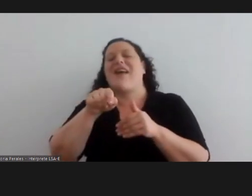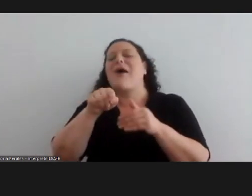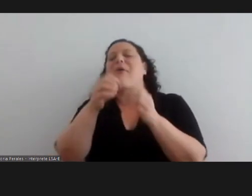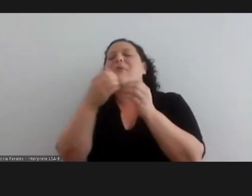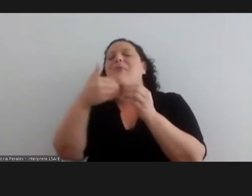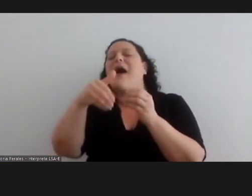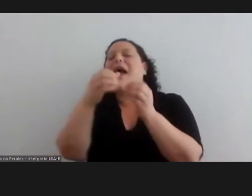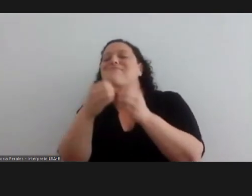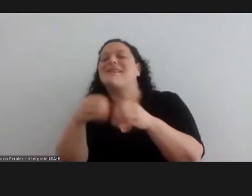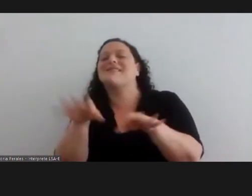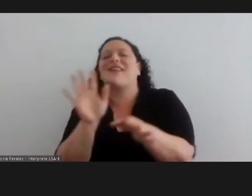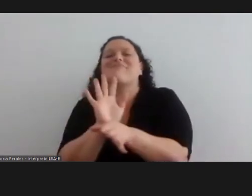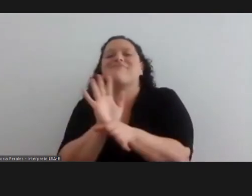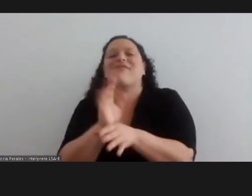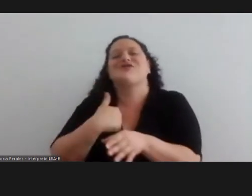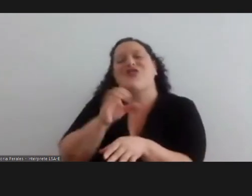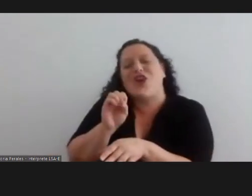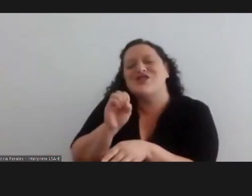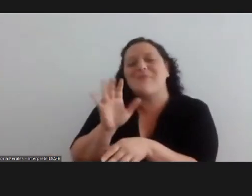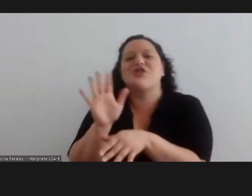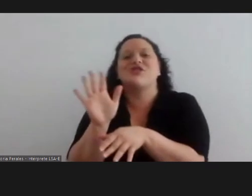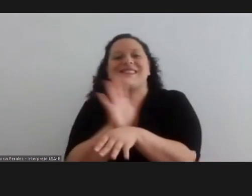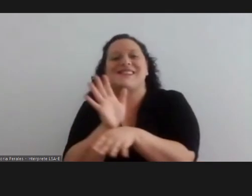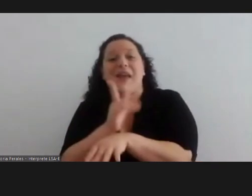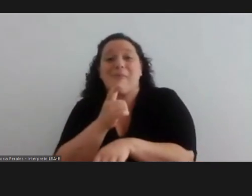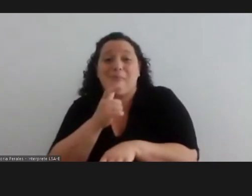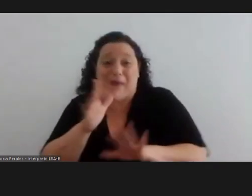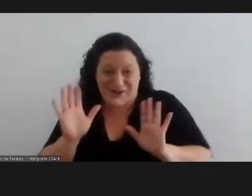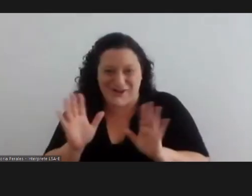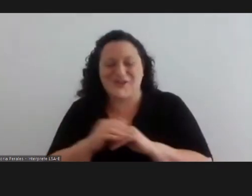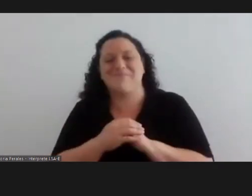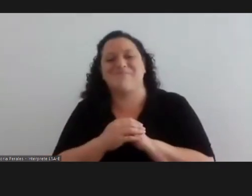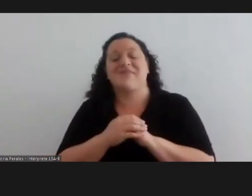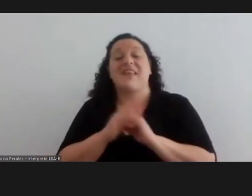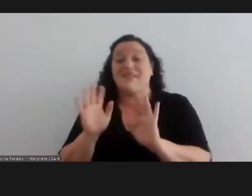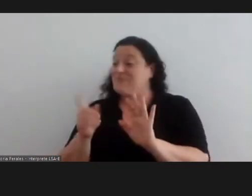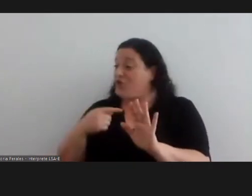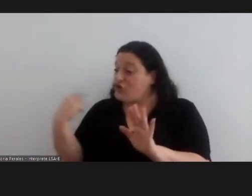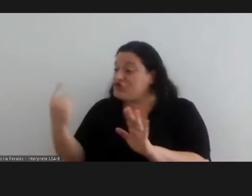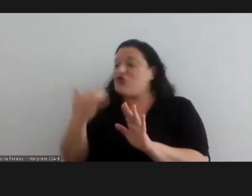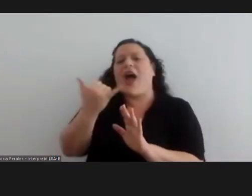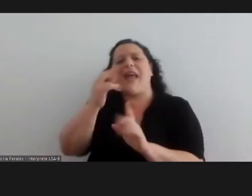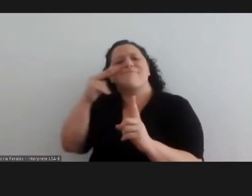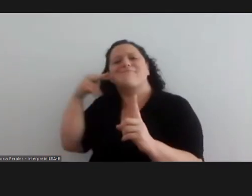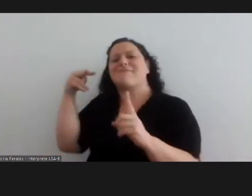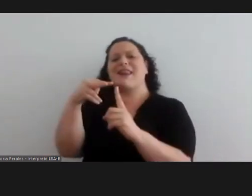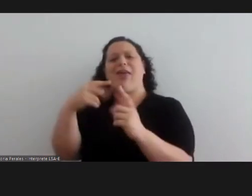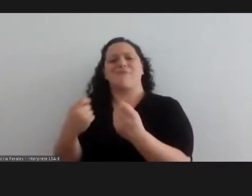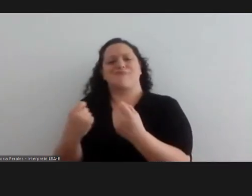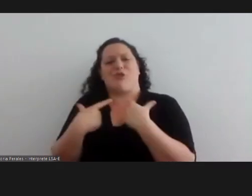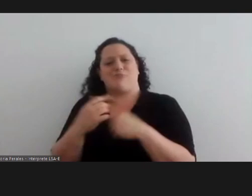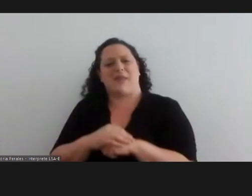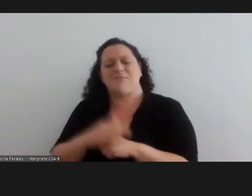seeing what we call cinema ron cinema of color because we from our perspective